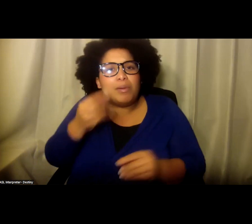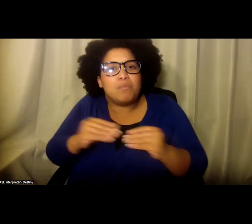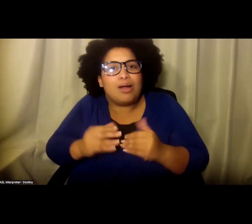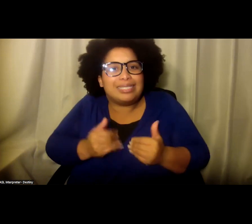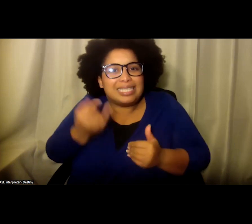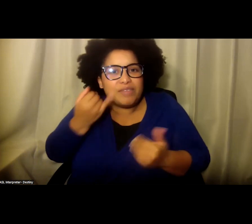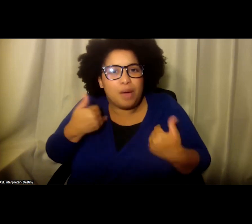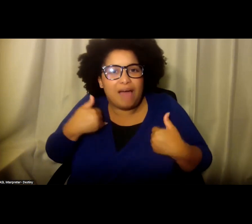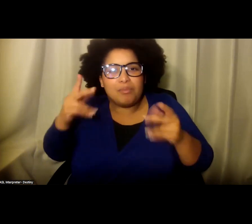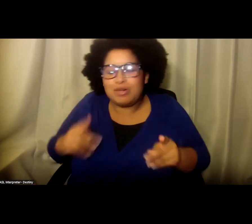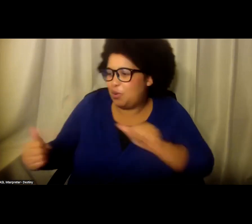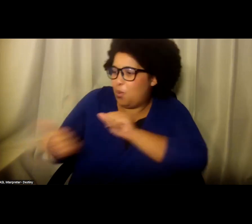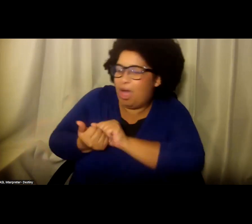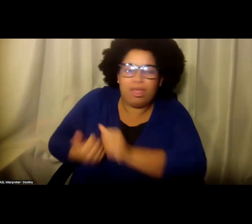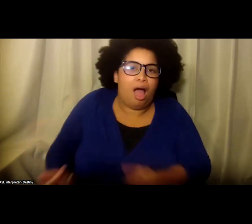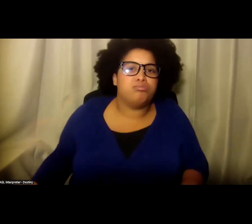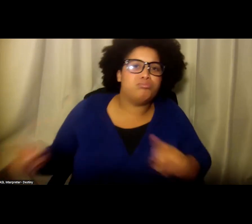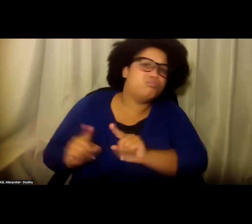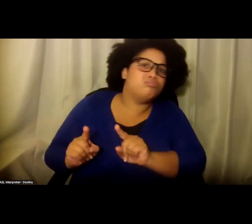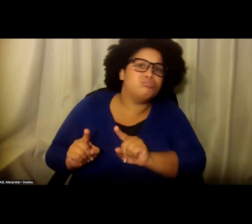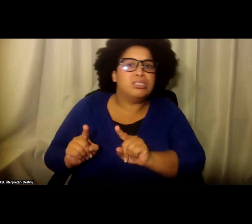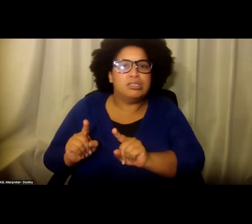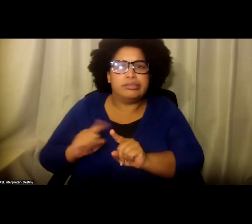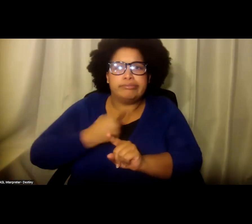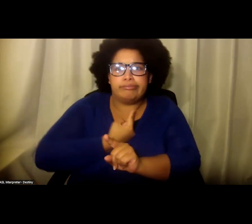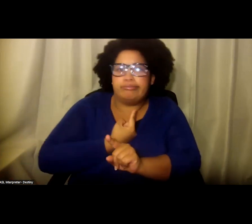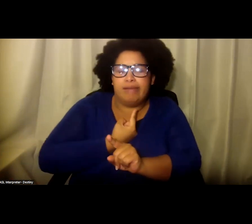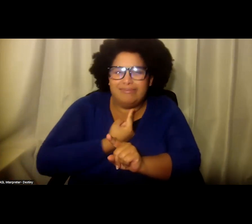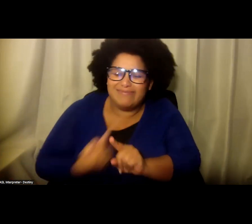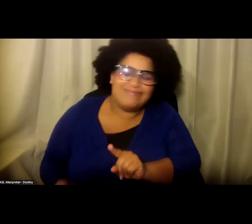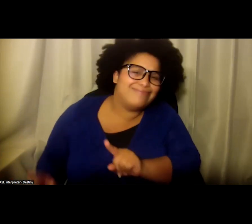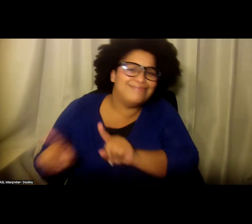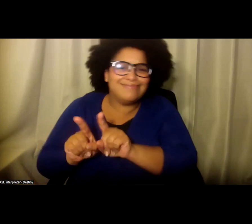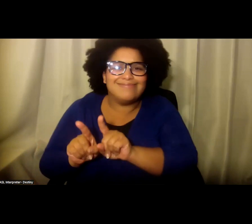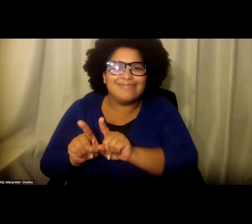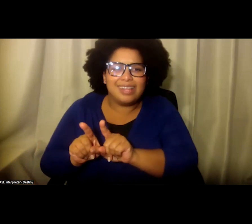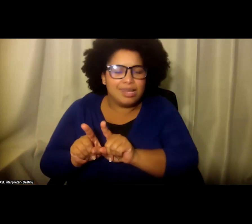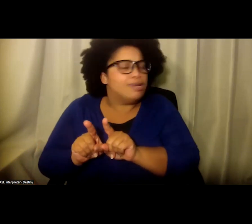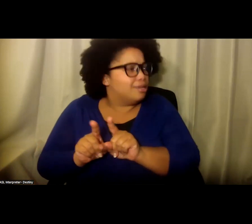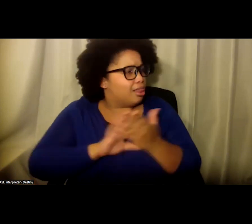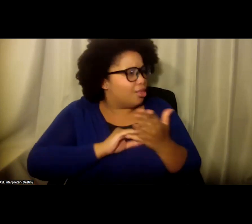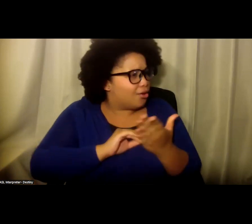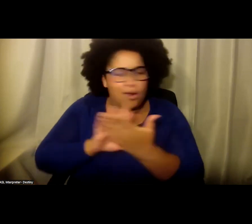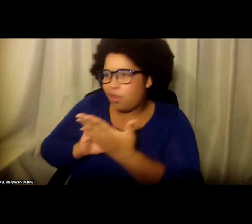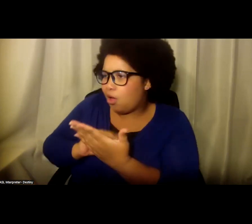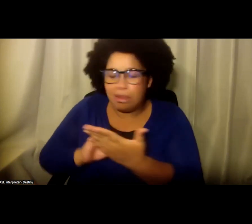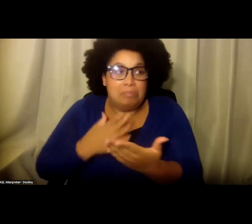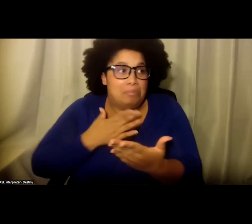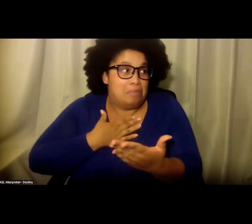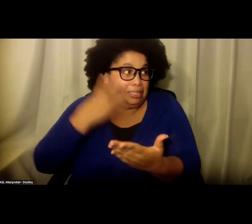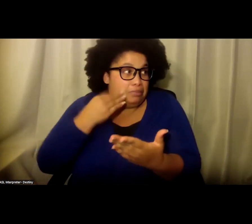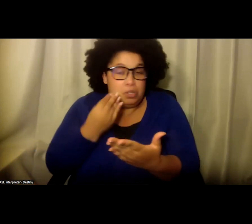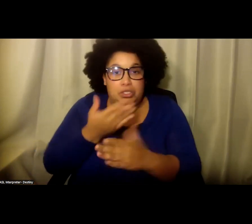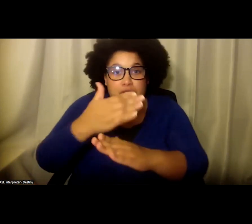have somebody to do it with, you know, that you're not in it by yourself, that you could really look and learn from others or share your expertise